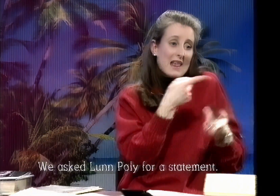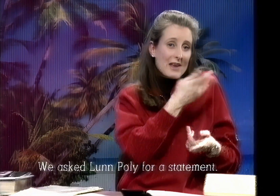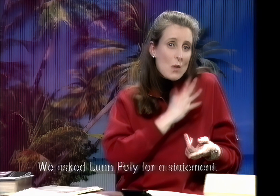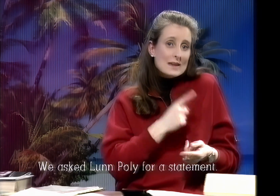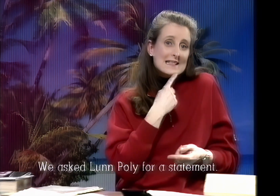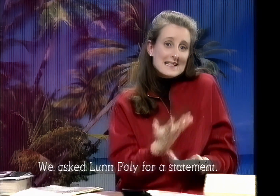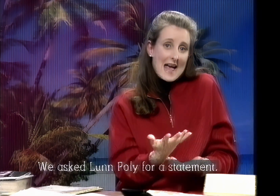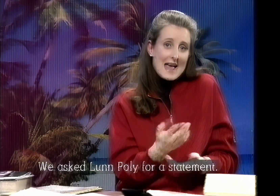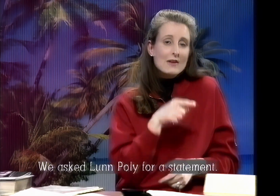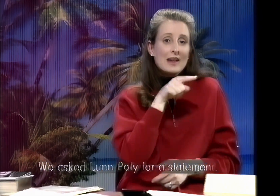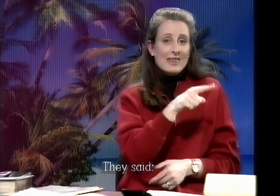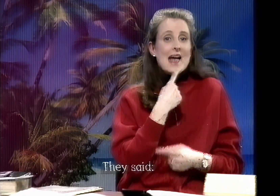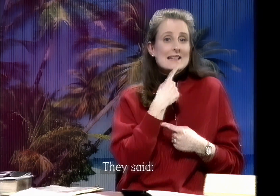They said...